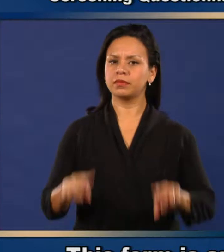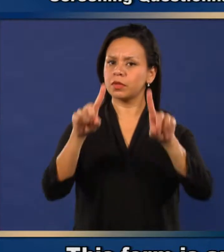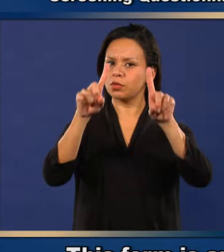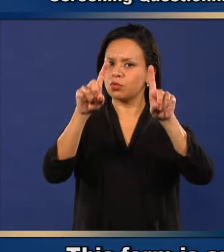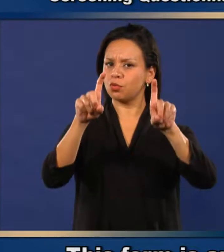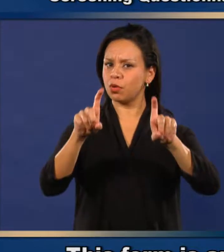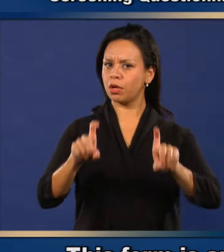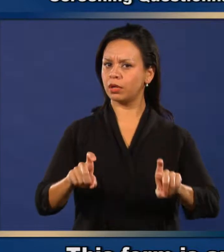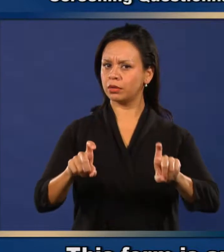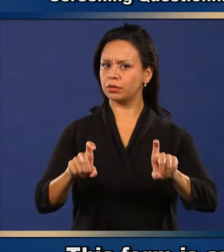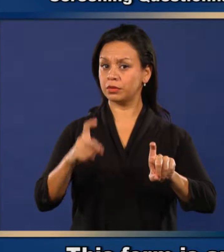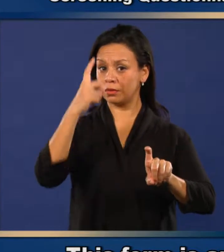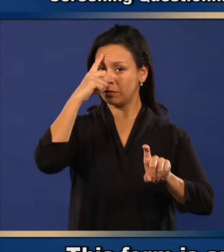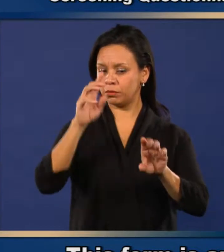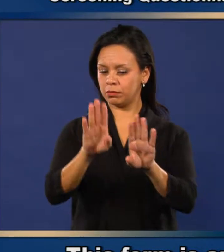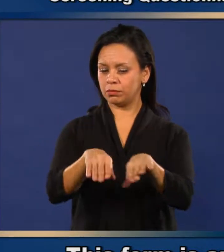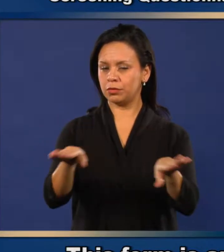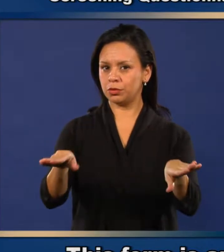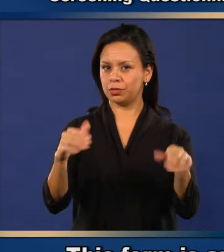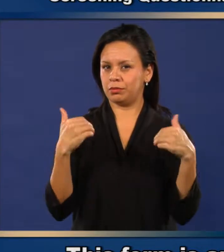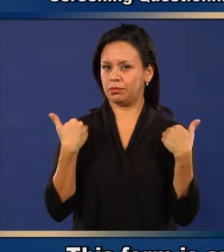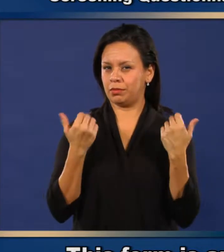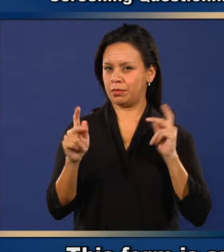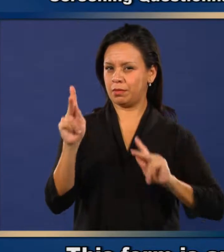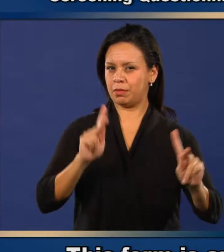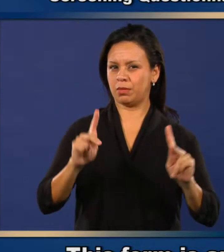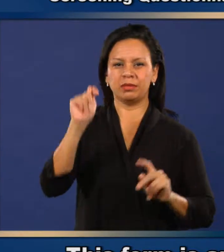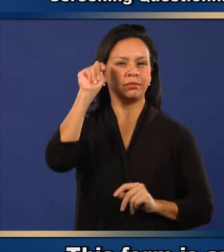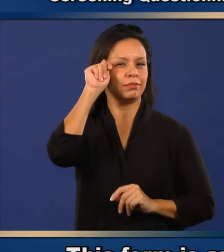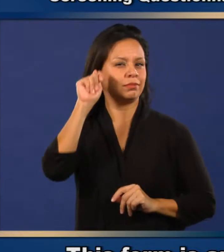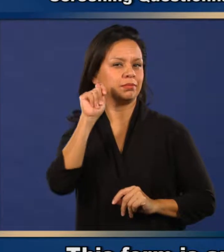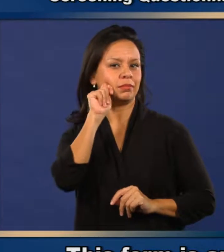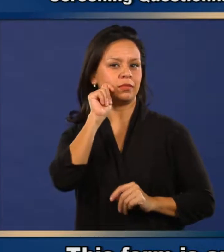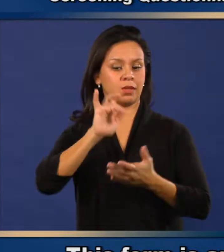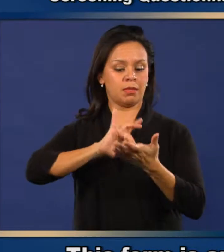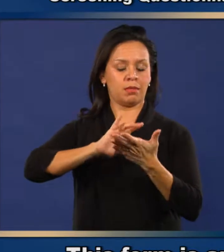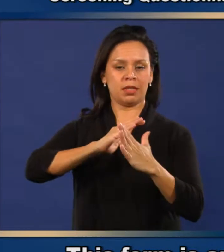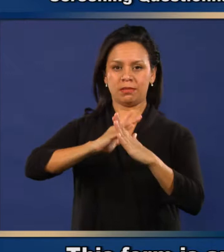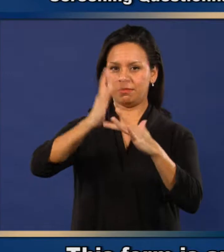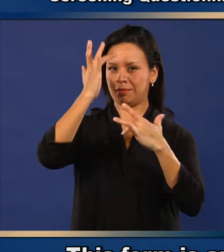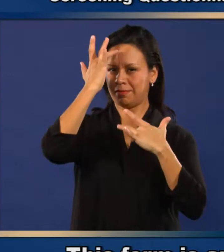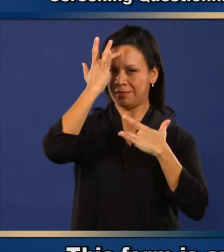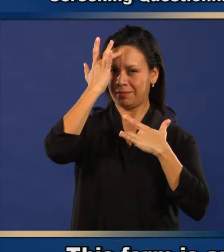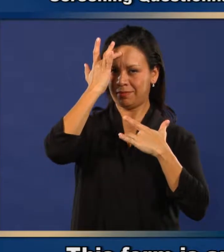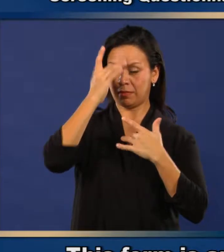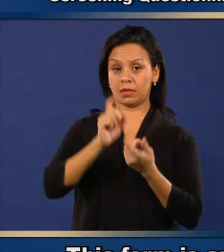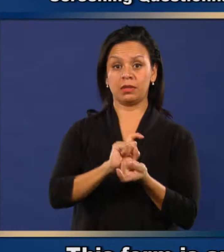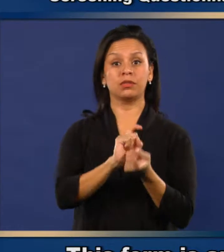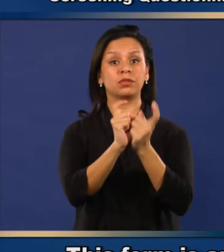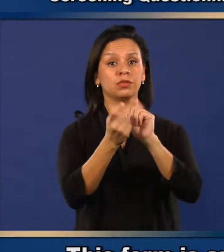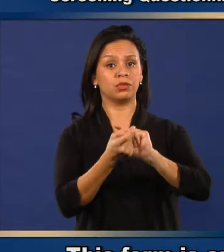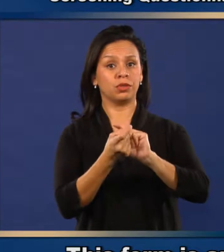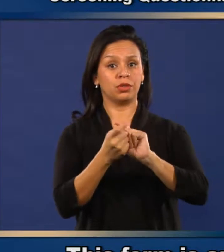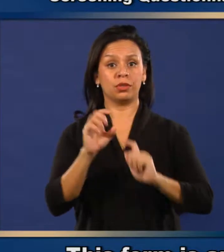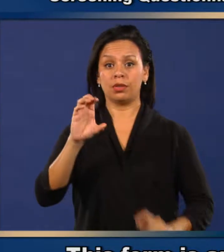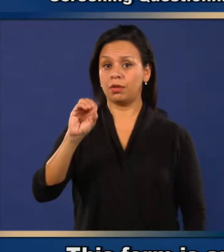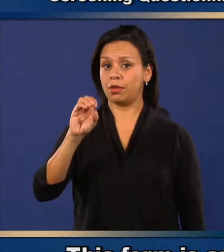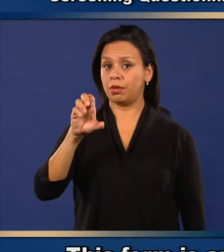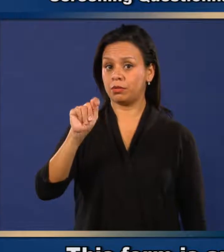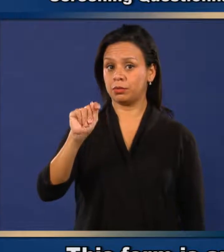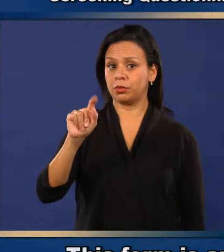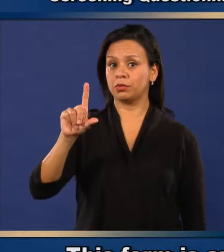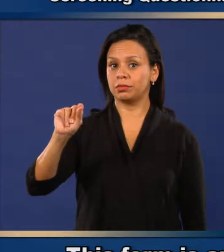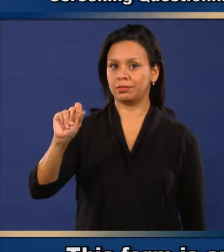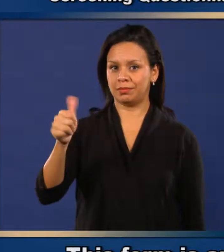Screening Questionnaire for Child and Teen Immunization, Revised October